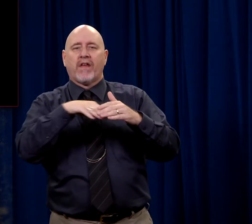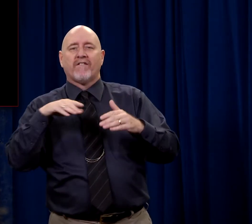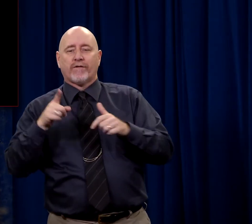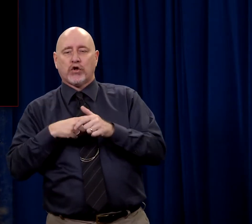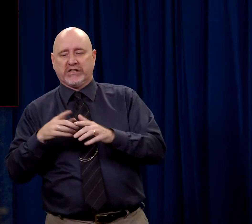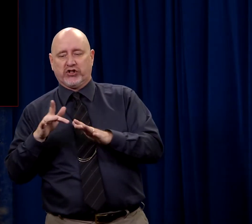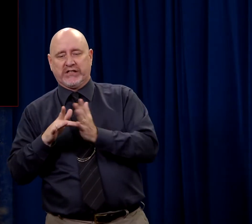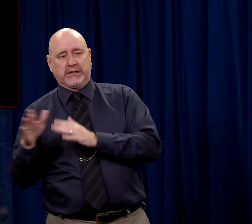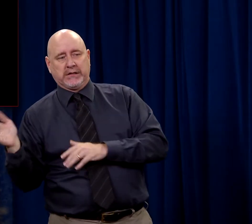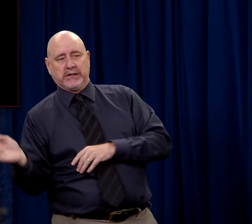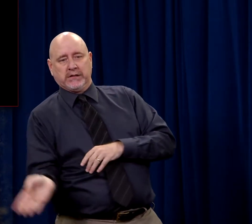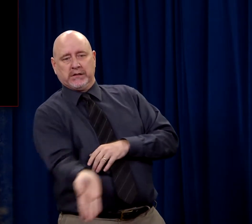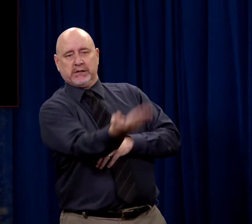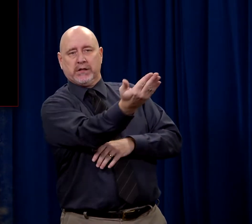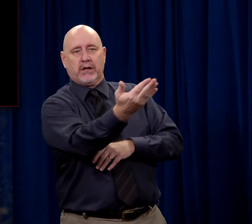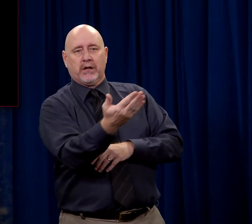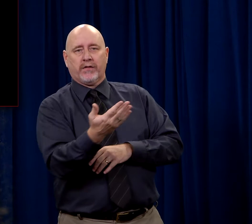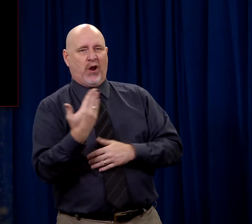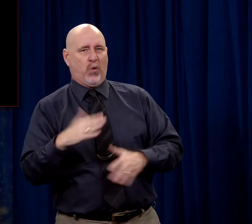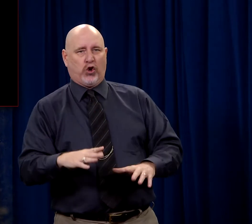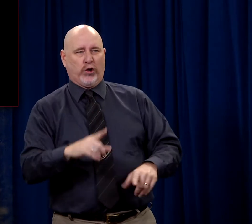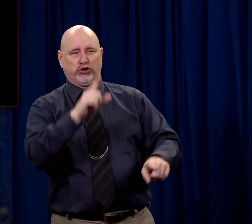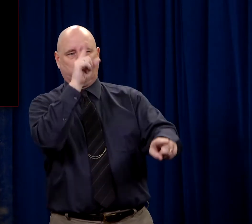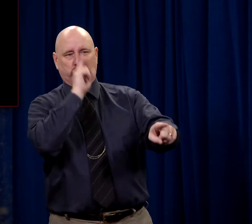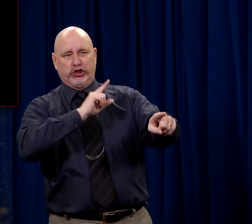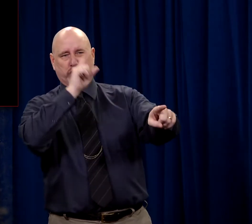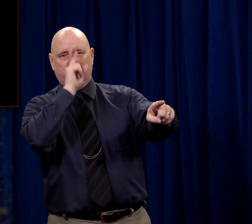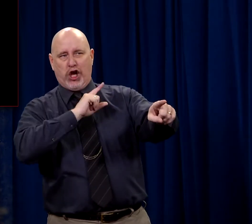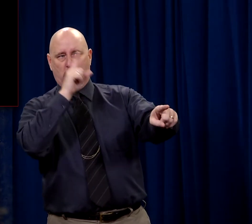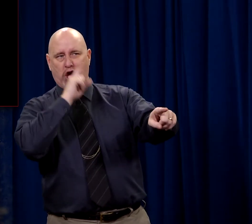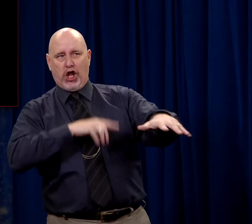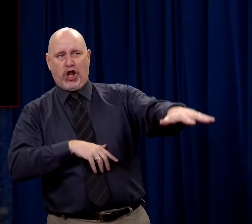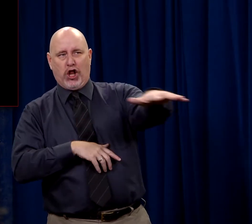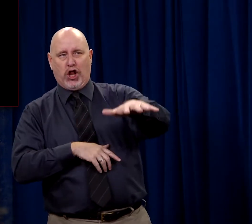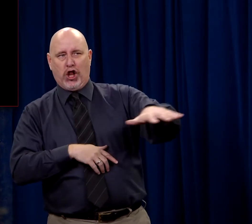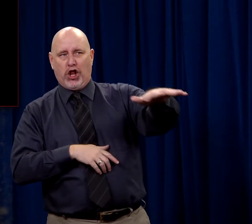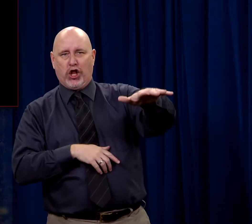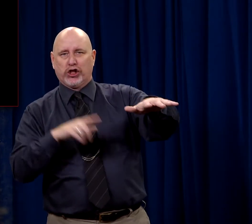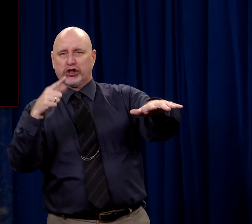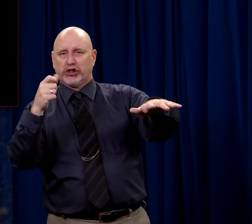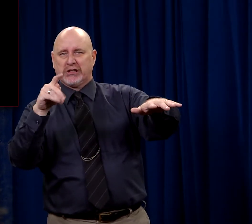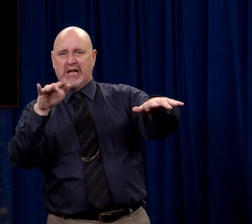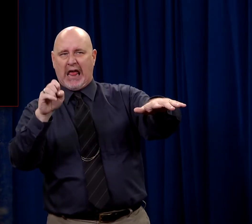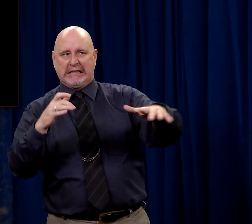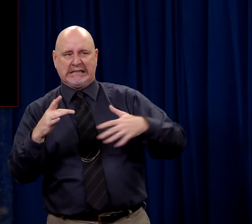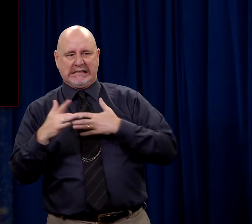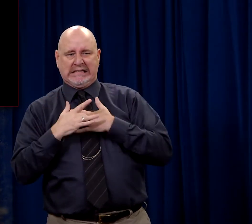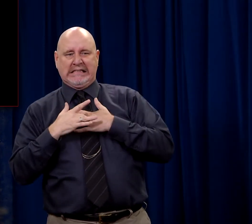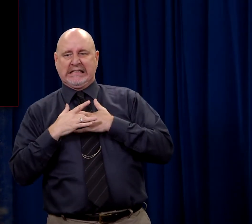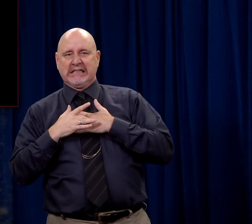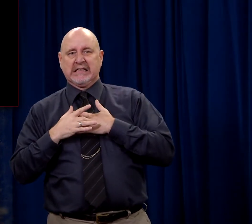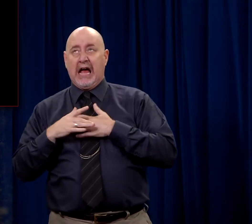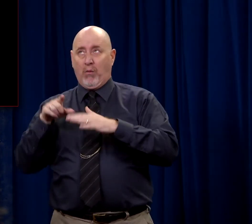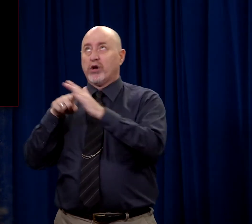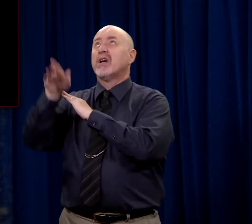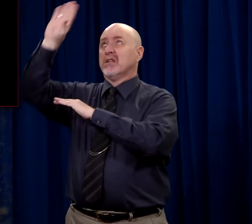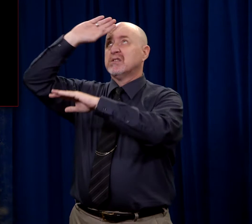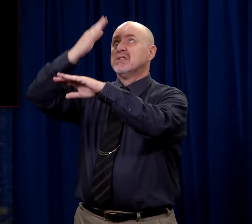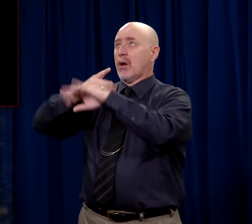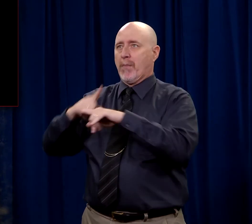go in. They want to send him in. They don't want to go into a Gentile court because it would defile them. They were willing to execute the Son